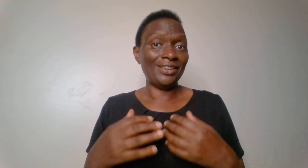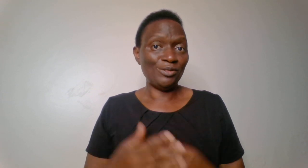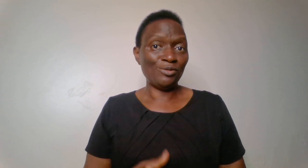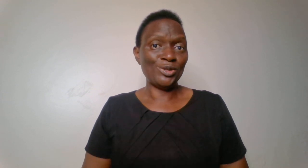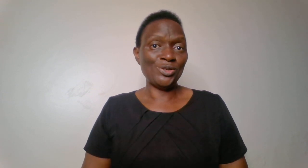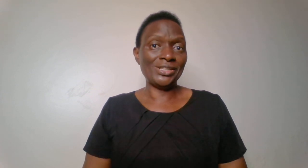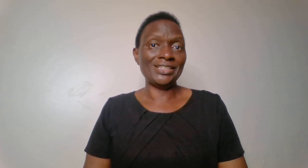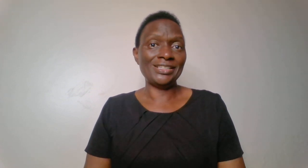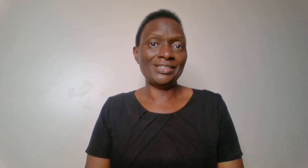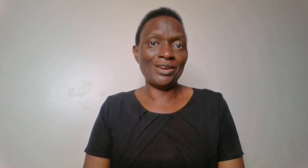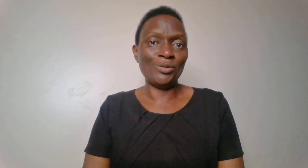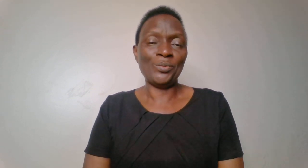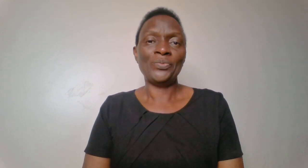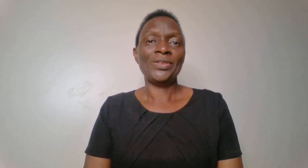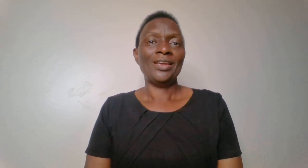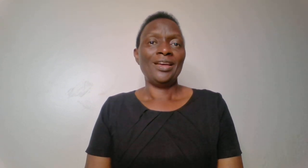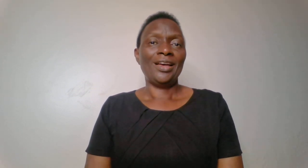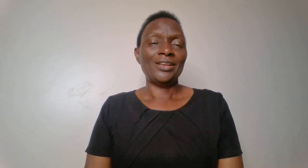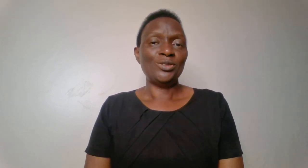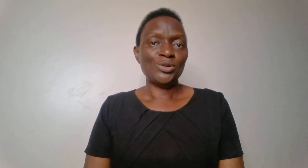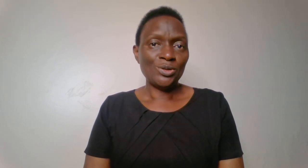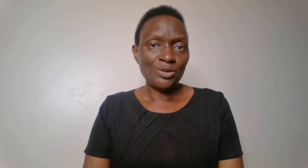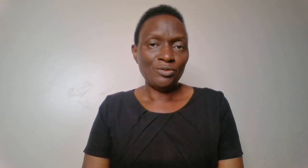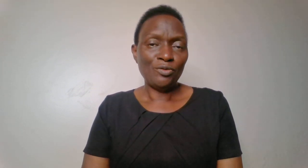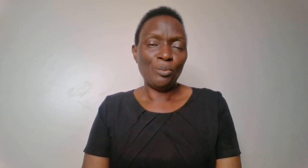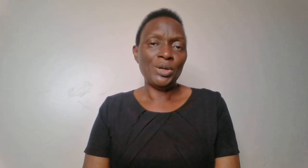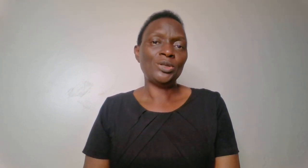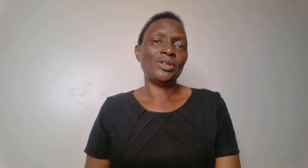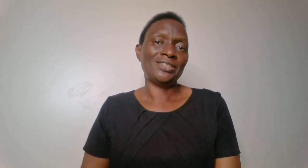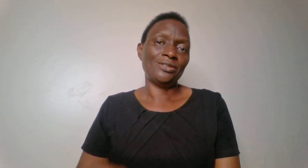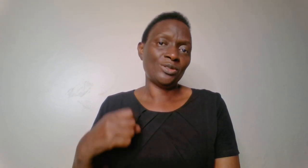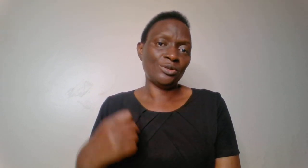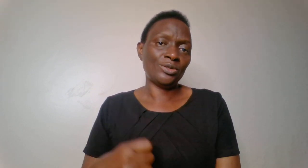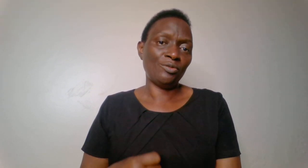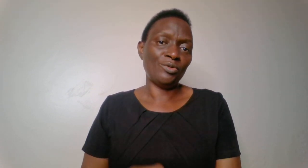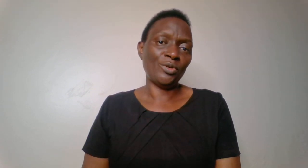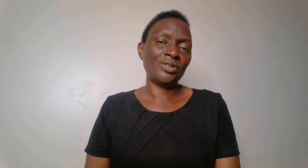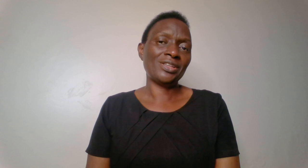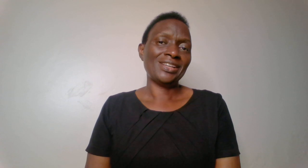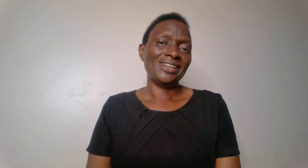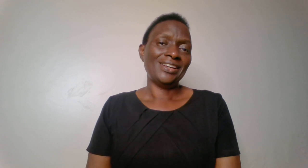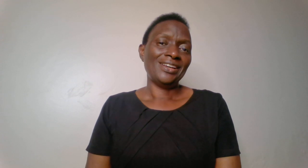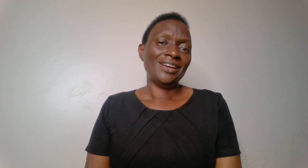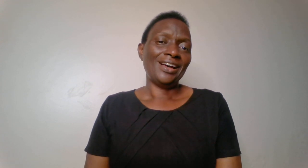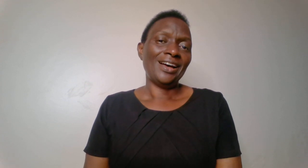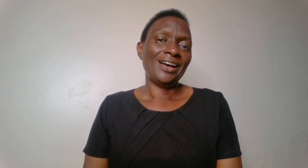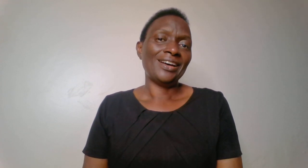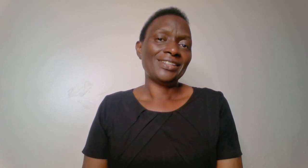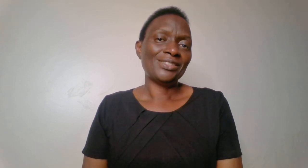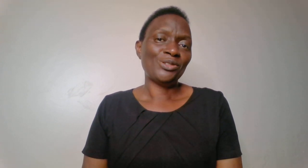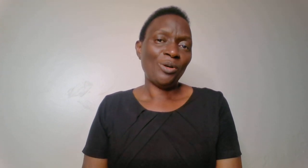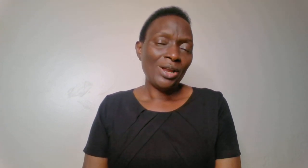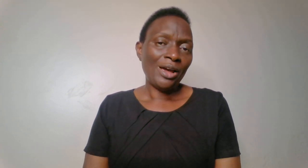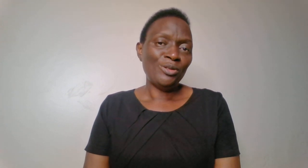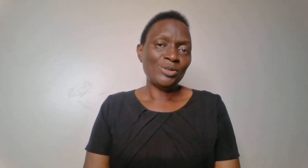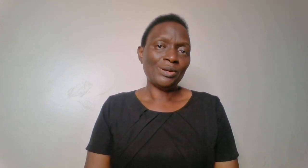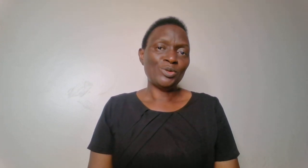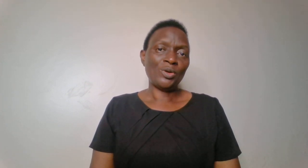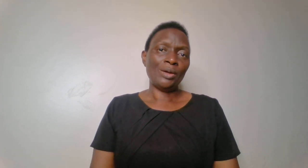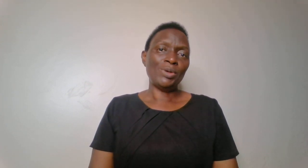Thank you for choosing this channel as your source of information, as your source of growth. To all our new subscribers,